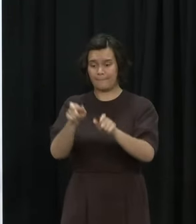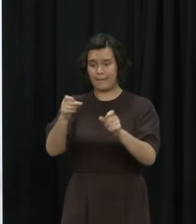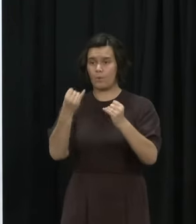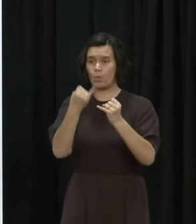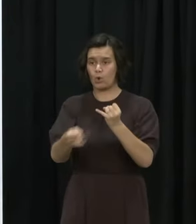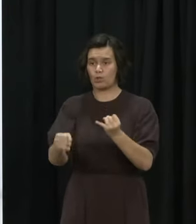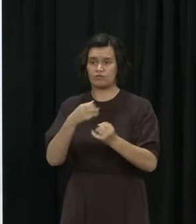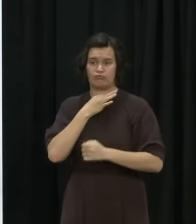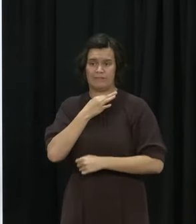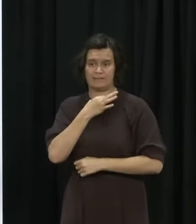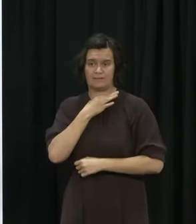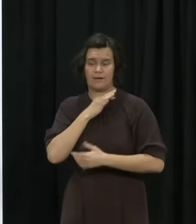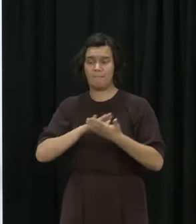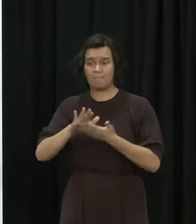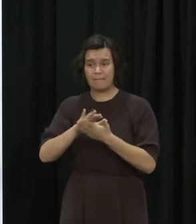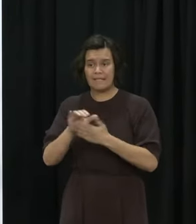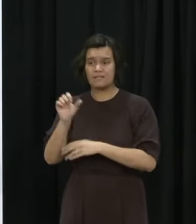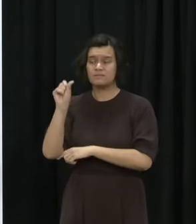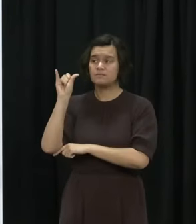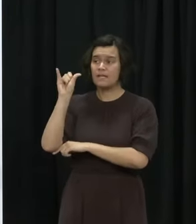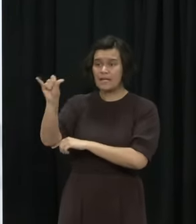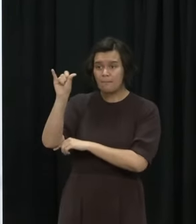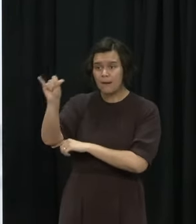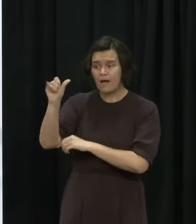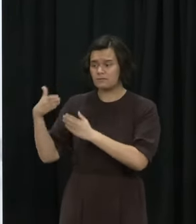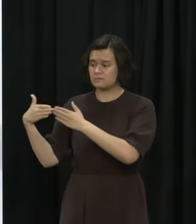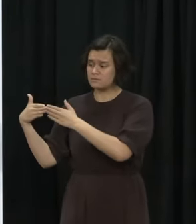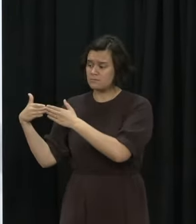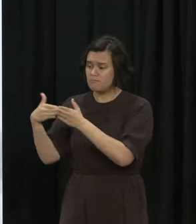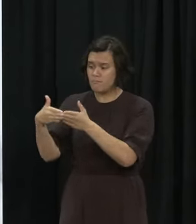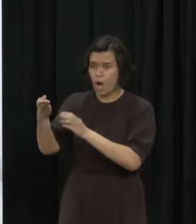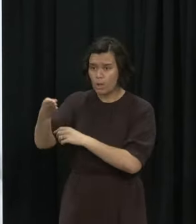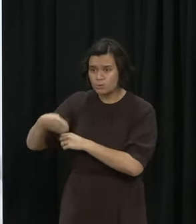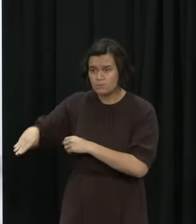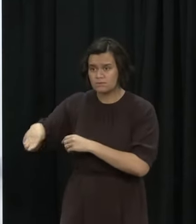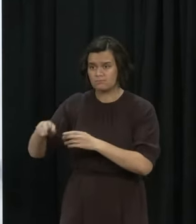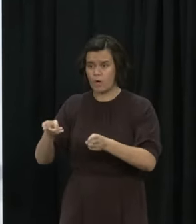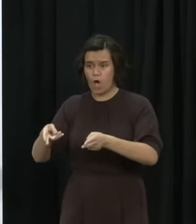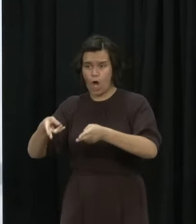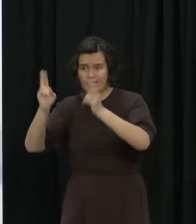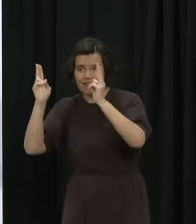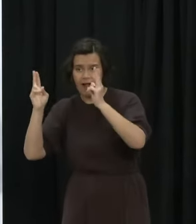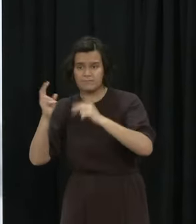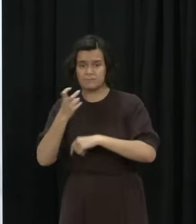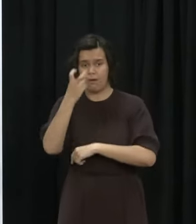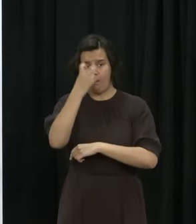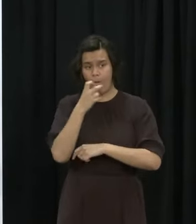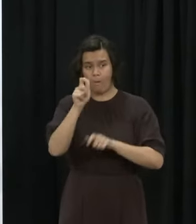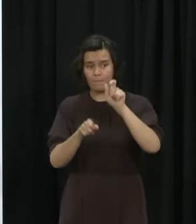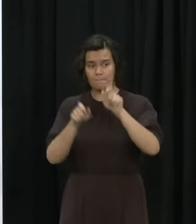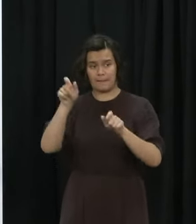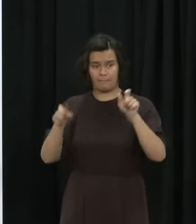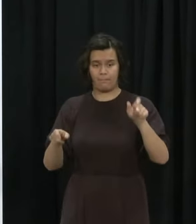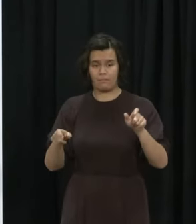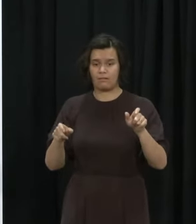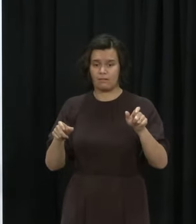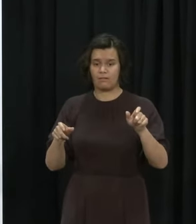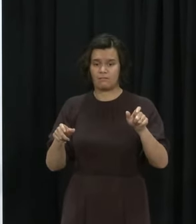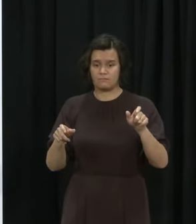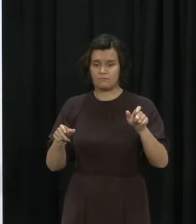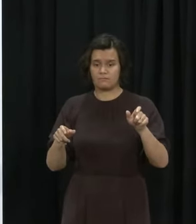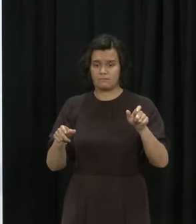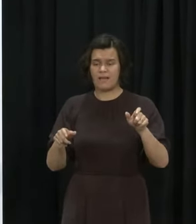border those who are working in our frontline health roles and to our older population on the basis that we know from international